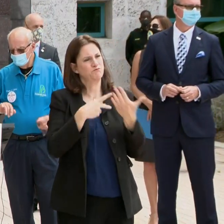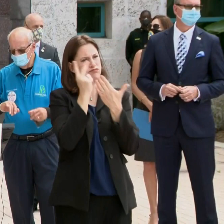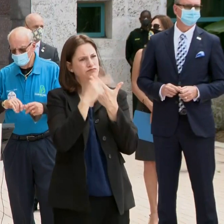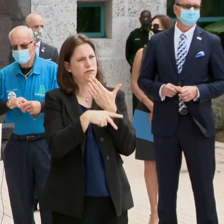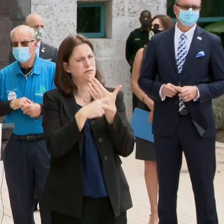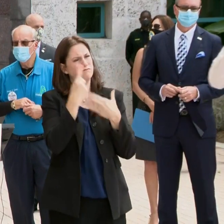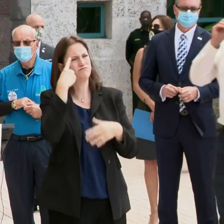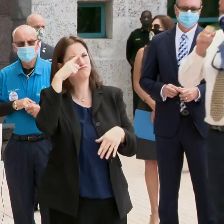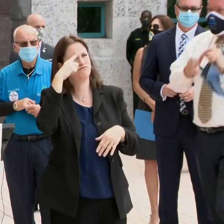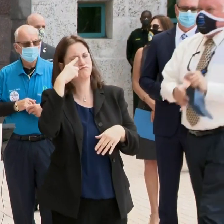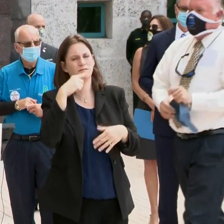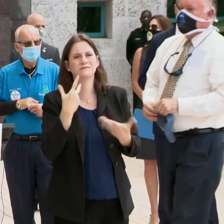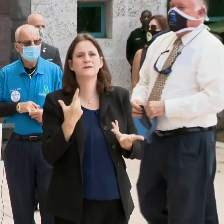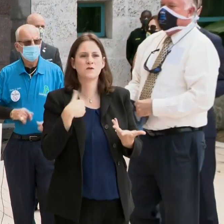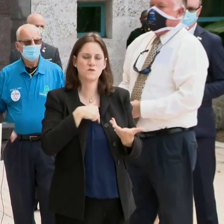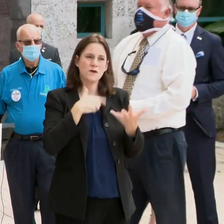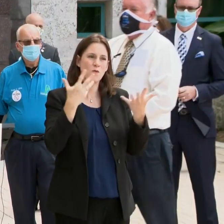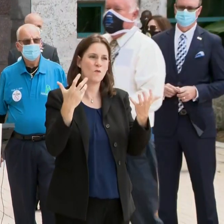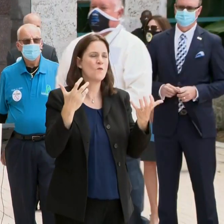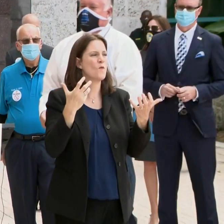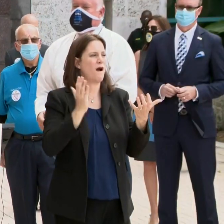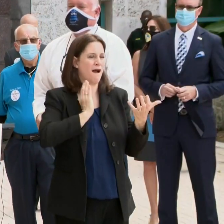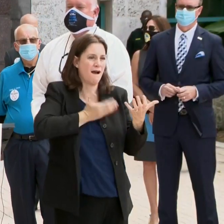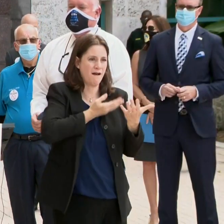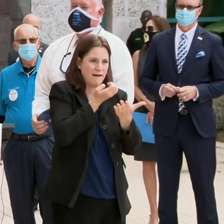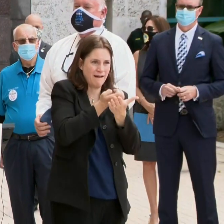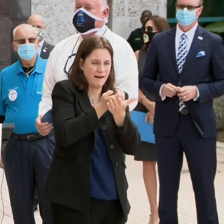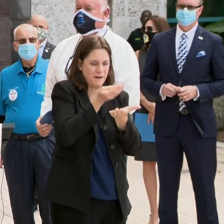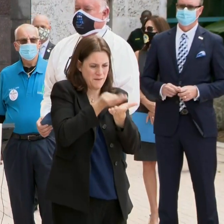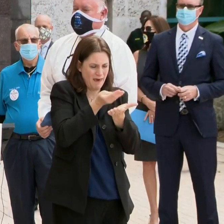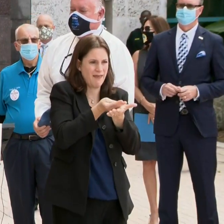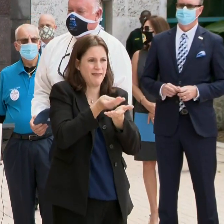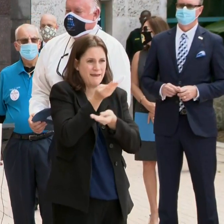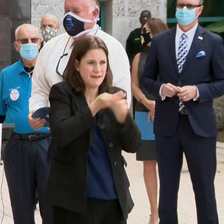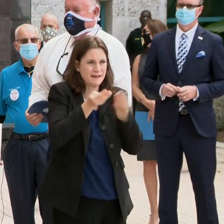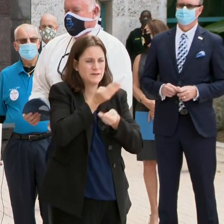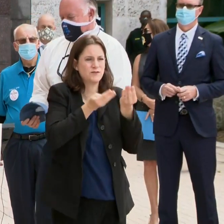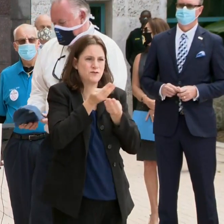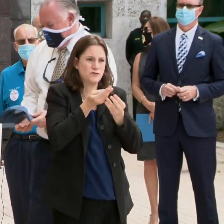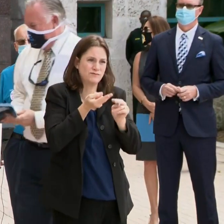revive our economy and support our small local businesses.